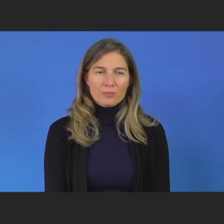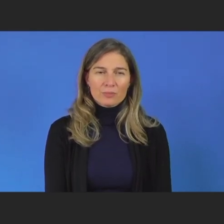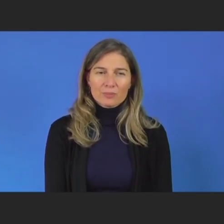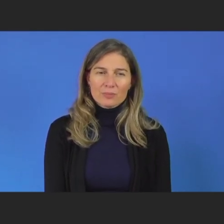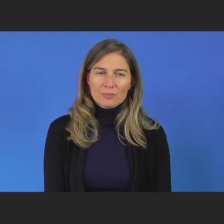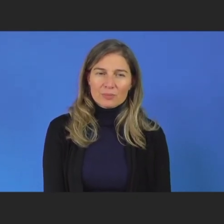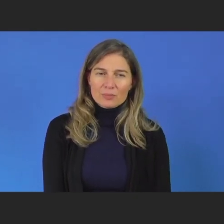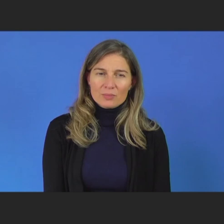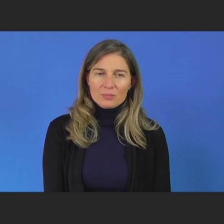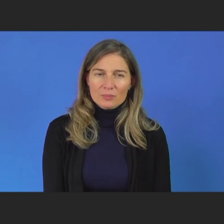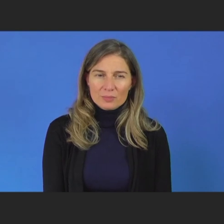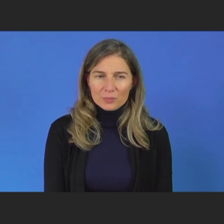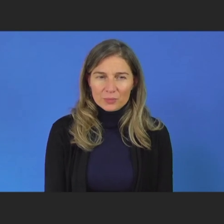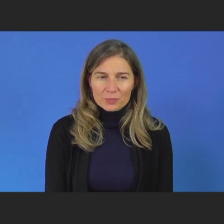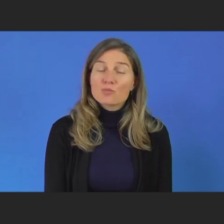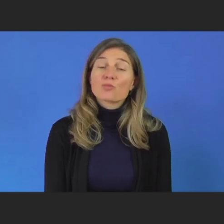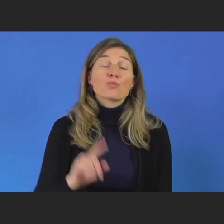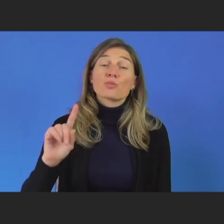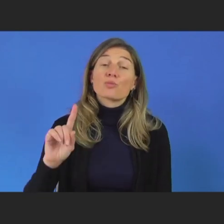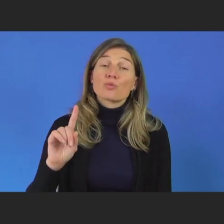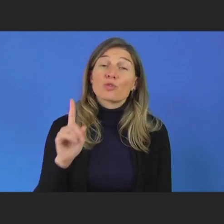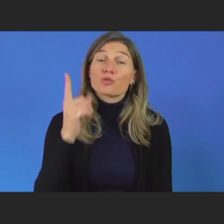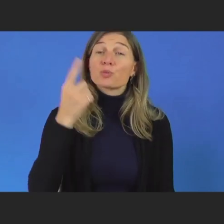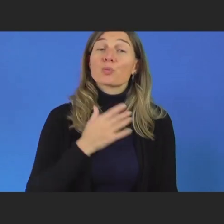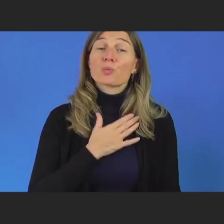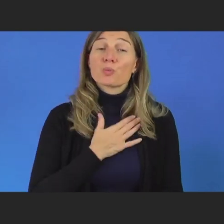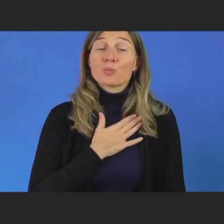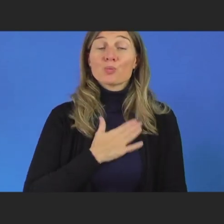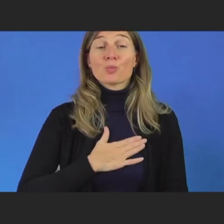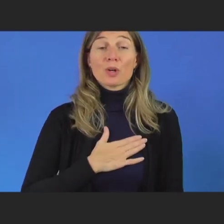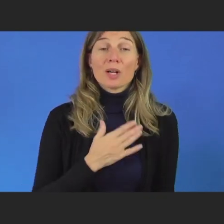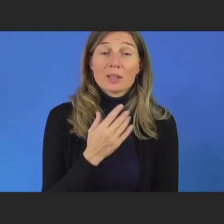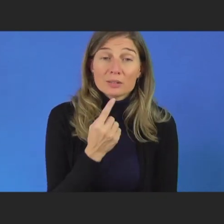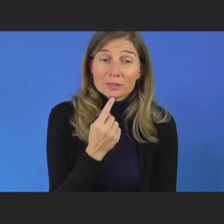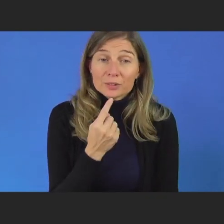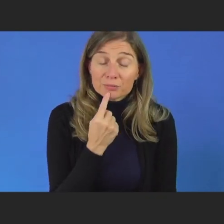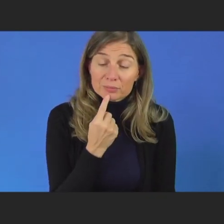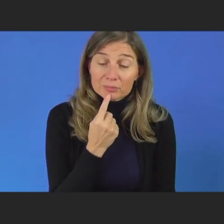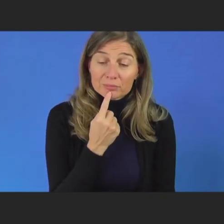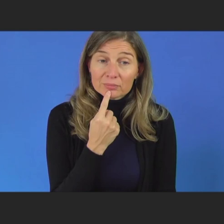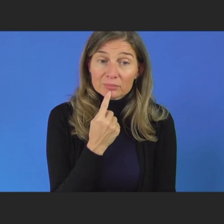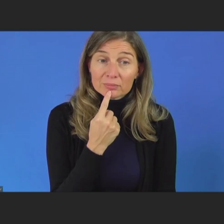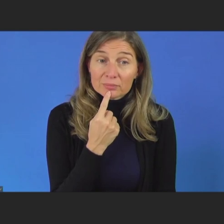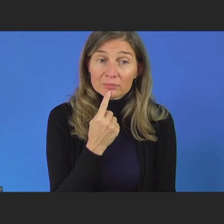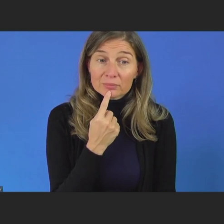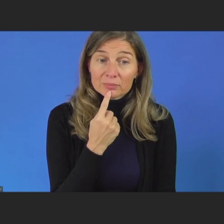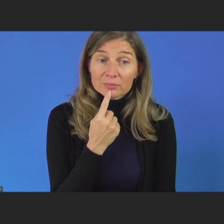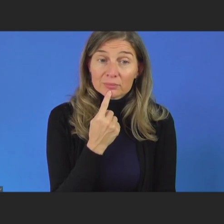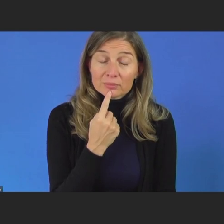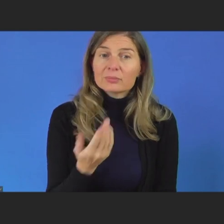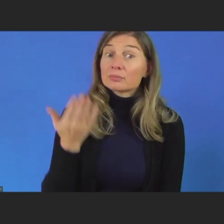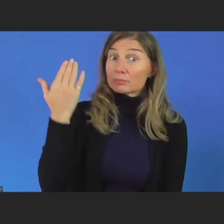start by recognizing that last week was